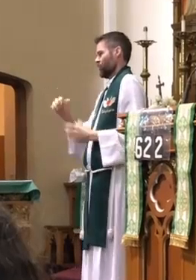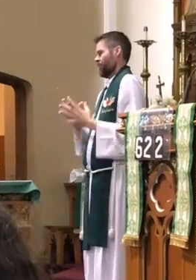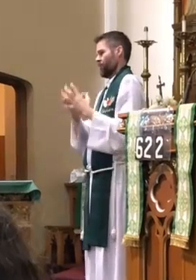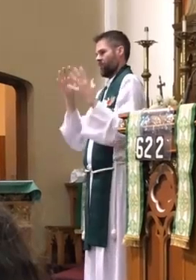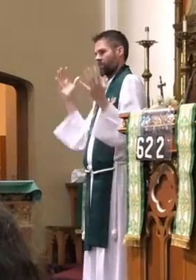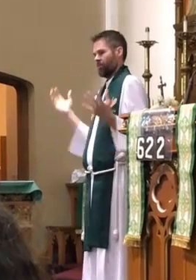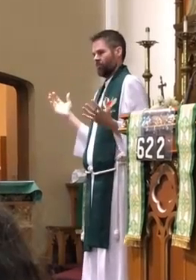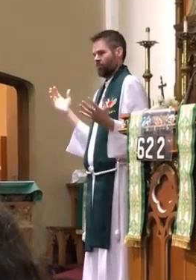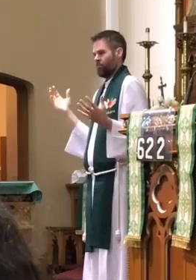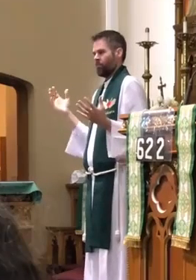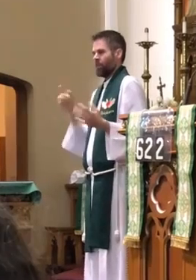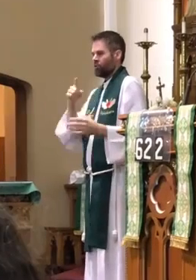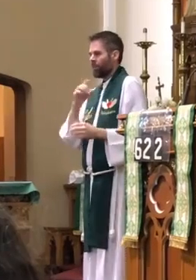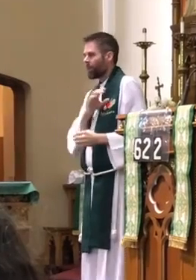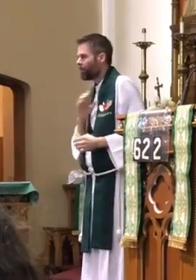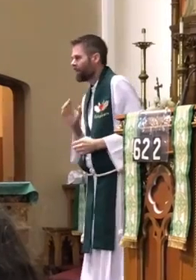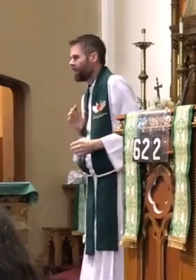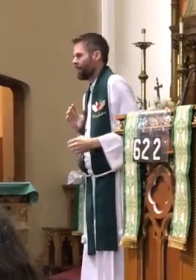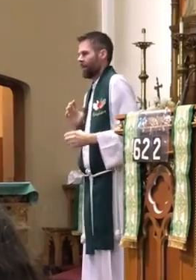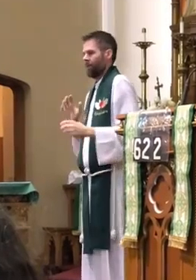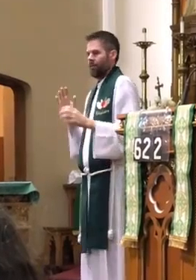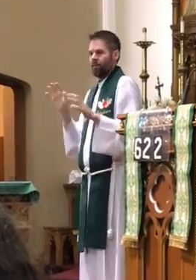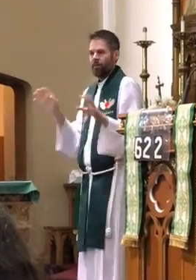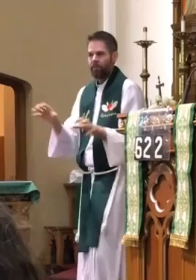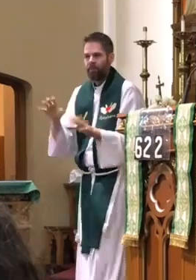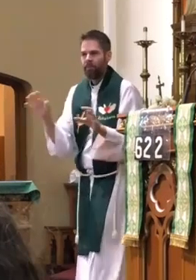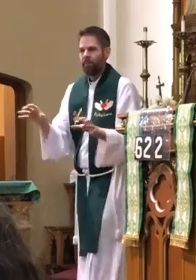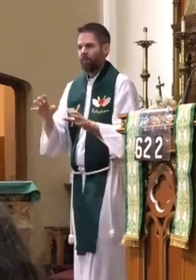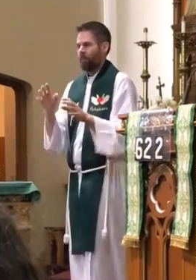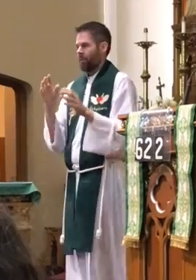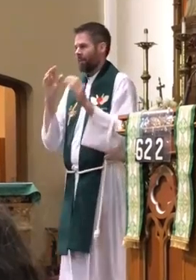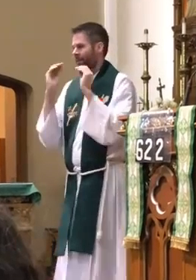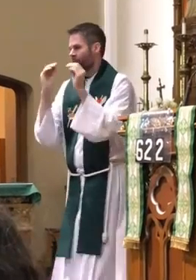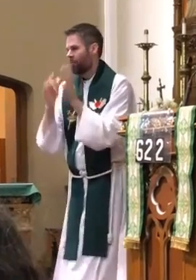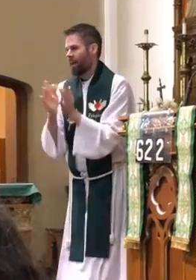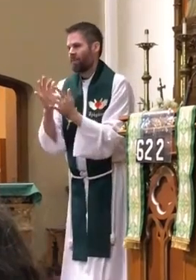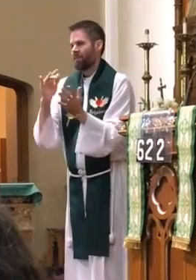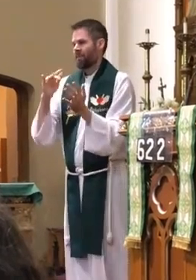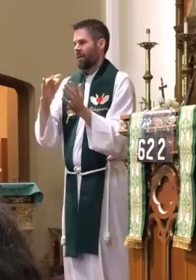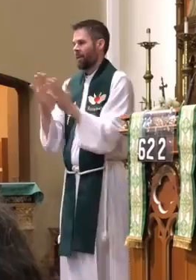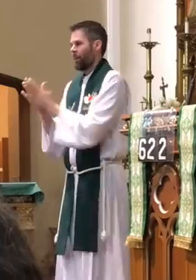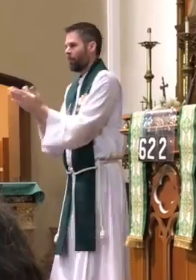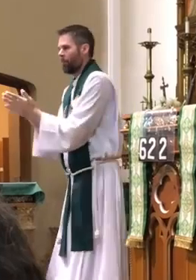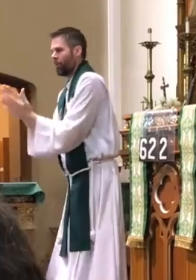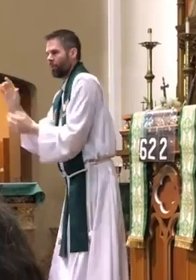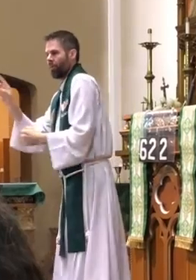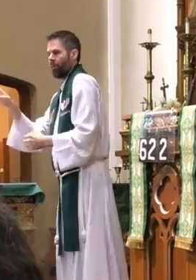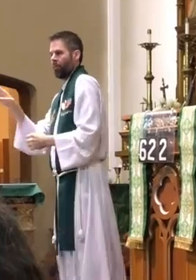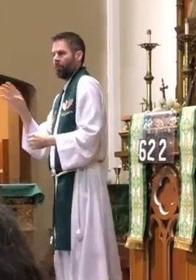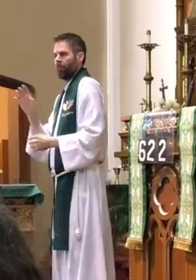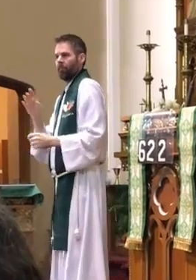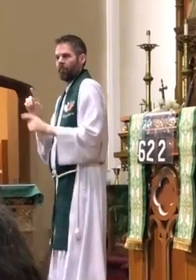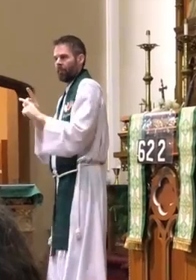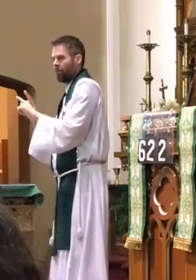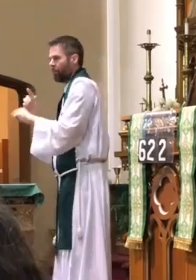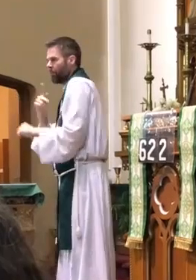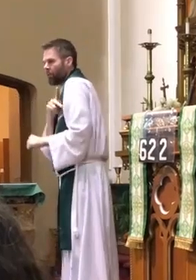And she cares about St. Andrews so much. She's involved in committee work, Bible